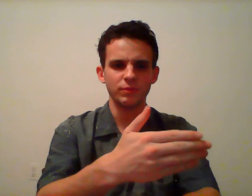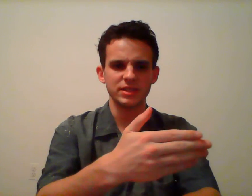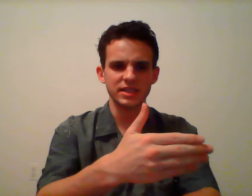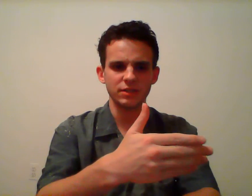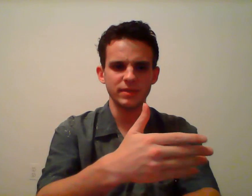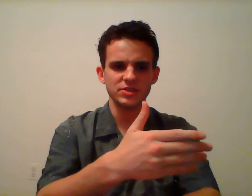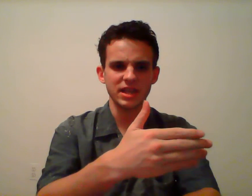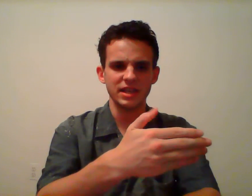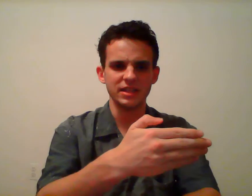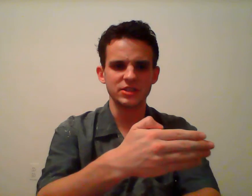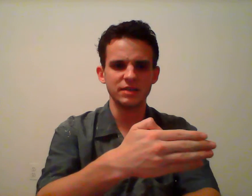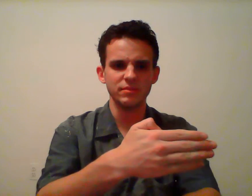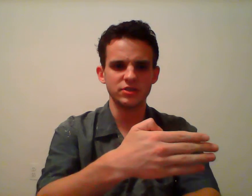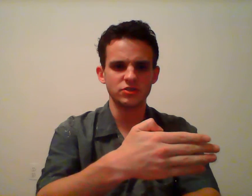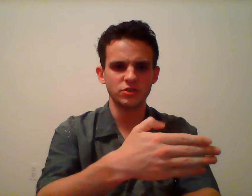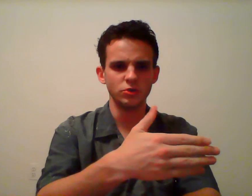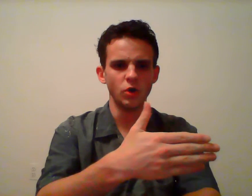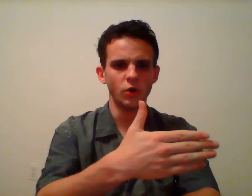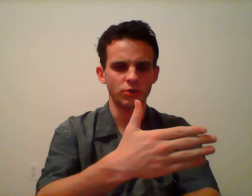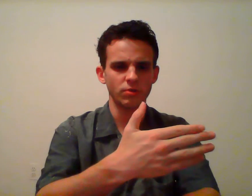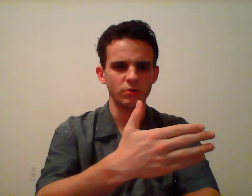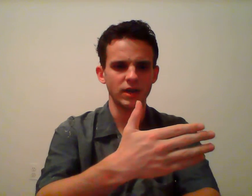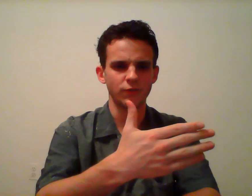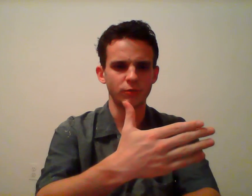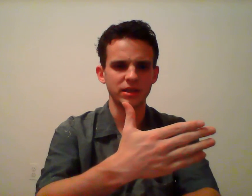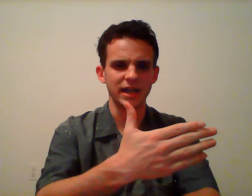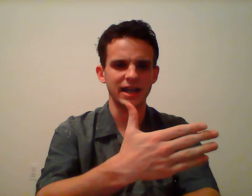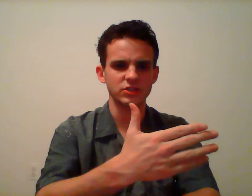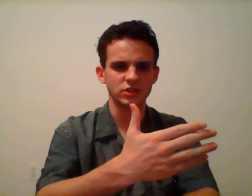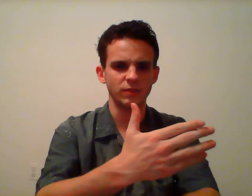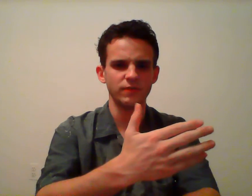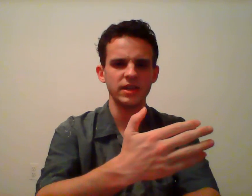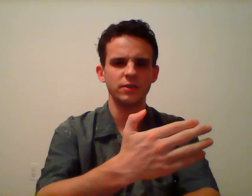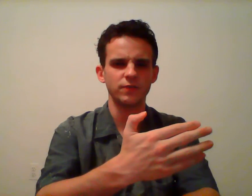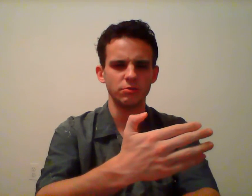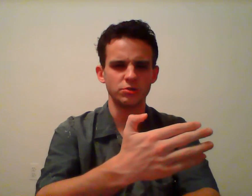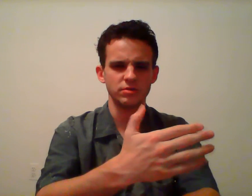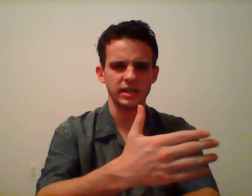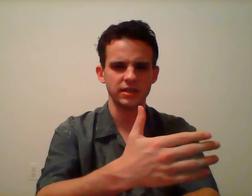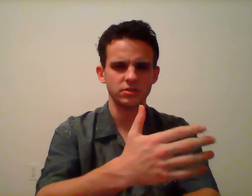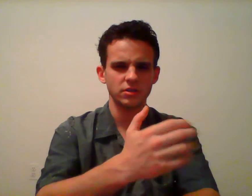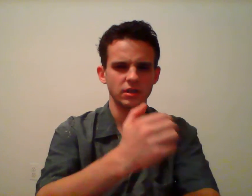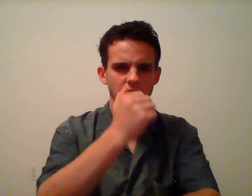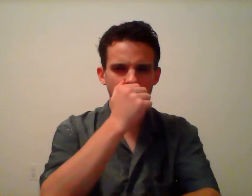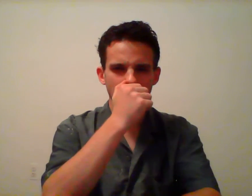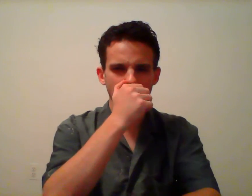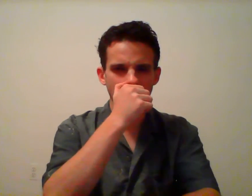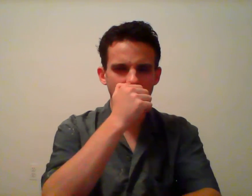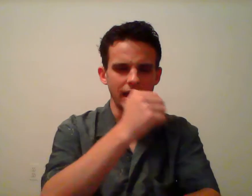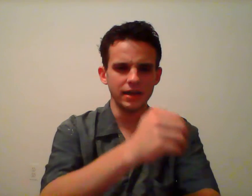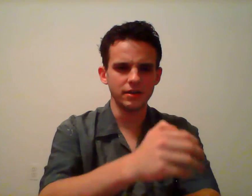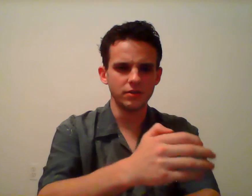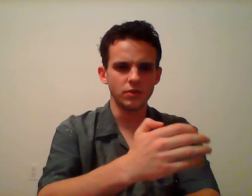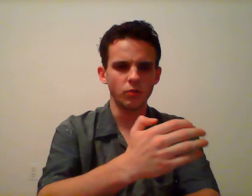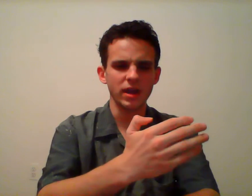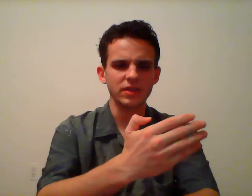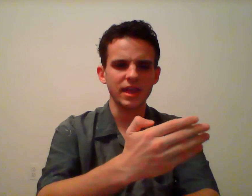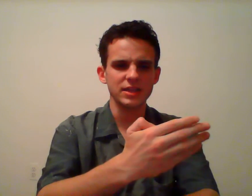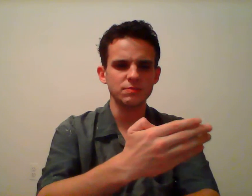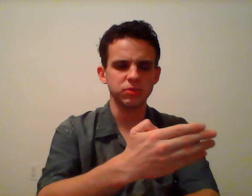-government sentiments and incitements to overthrow the government at some vague future date. And the way the case